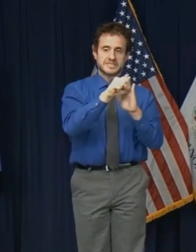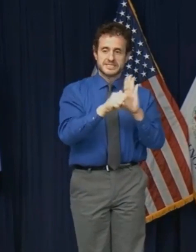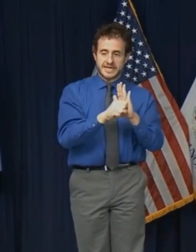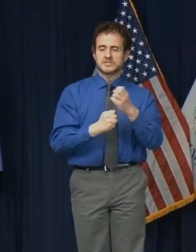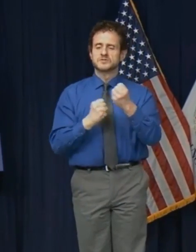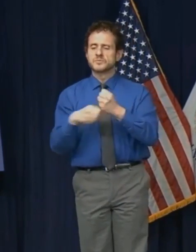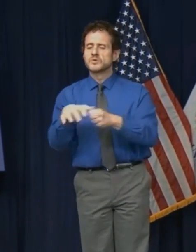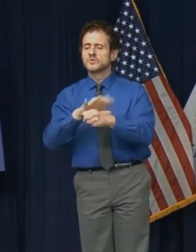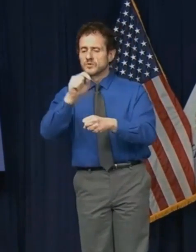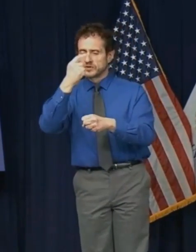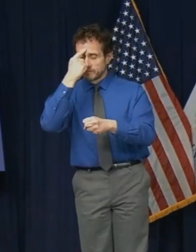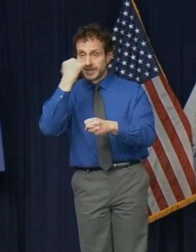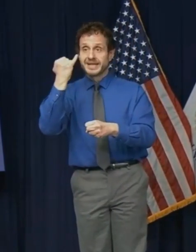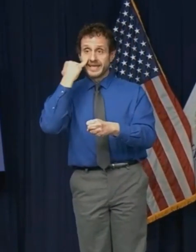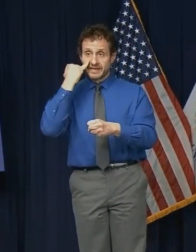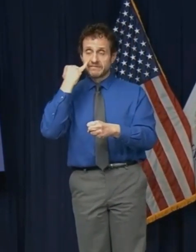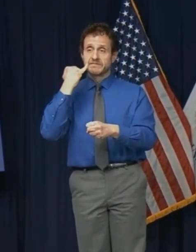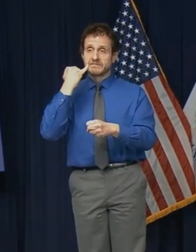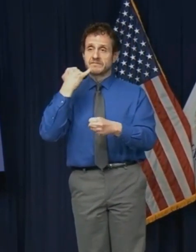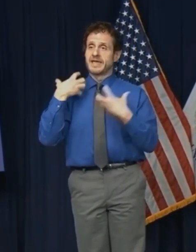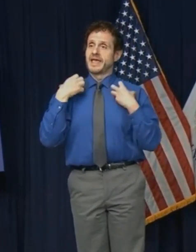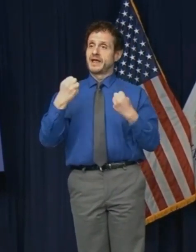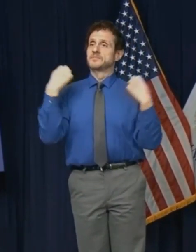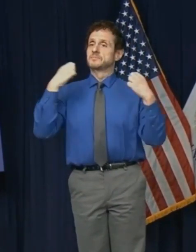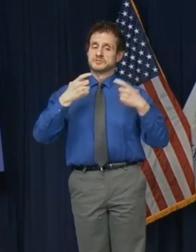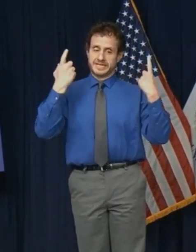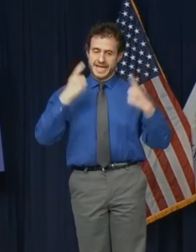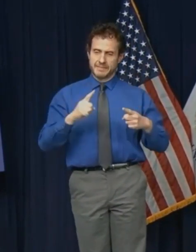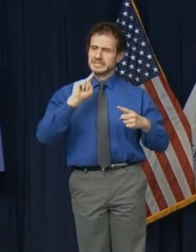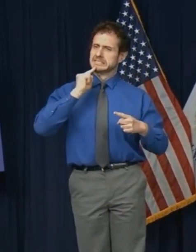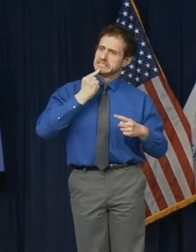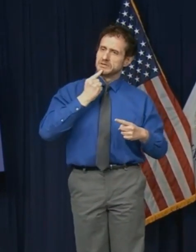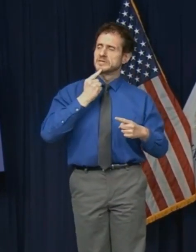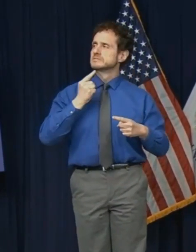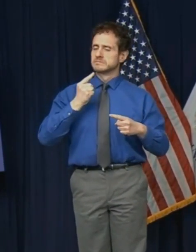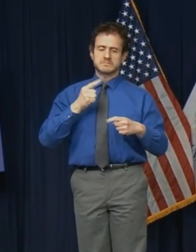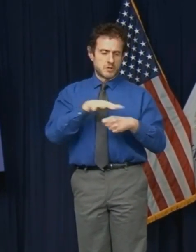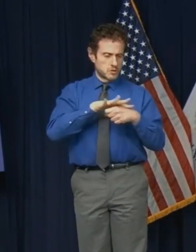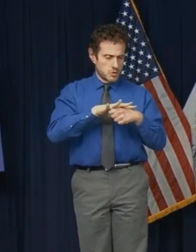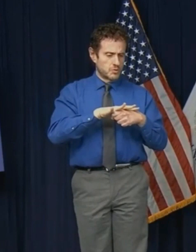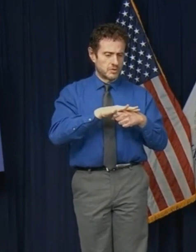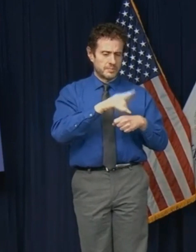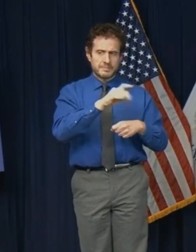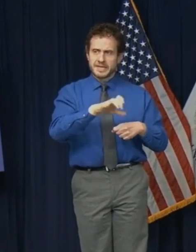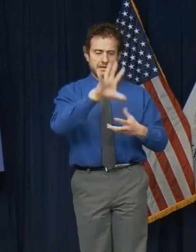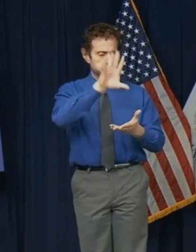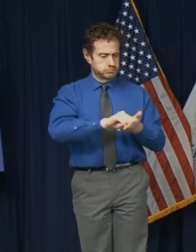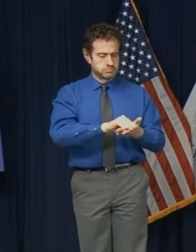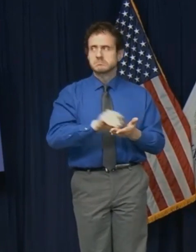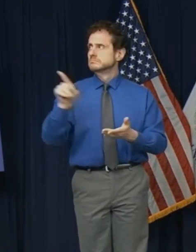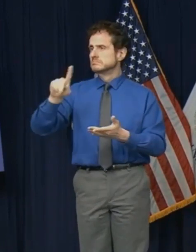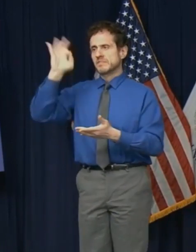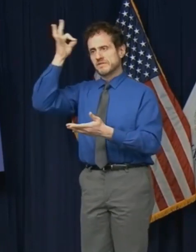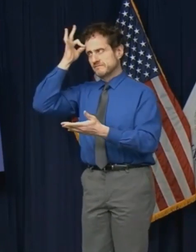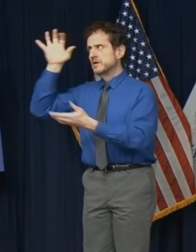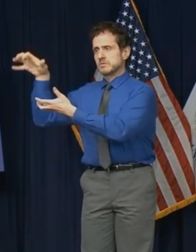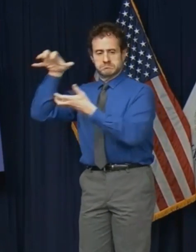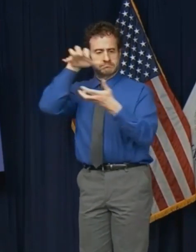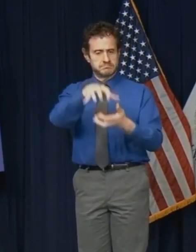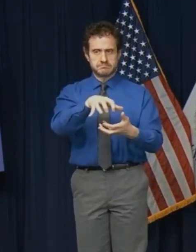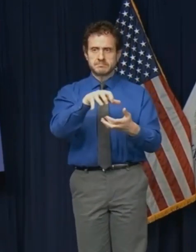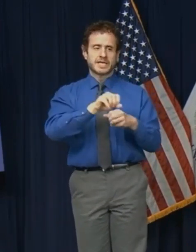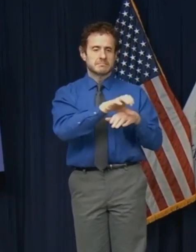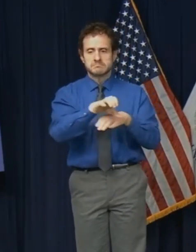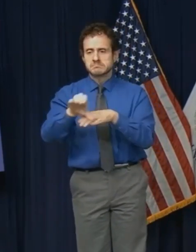supplies during a public health emergency severe enough to cause local supplies to run out. In fact, I was